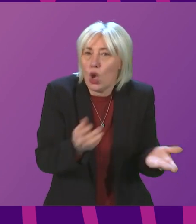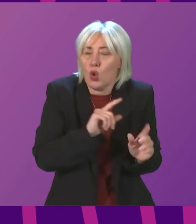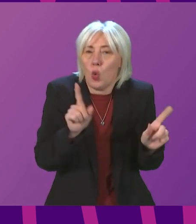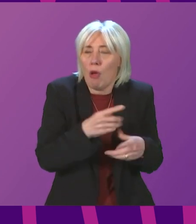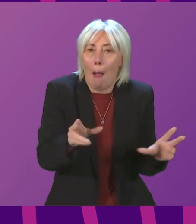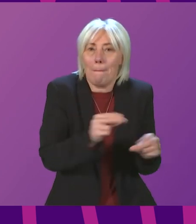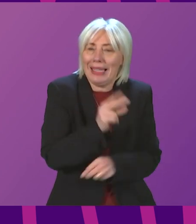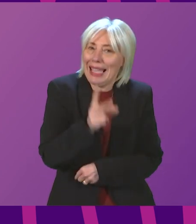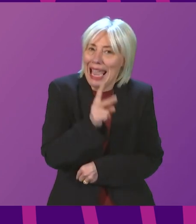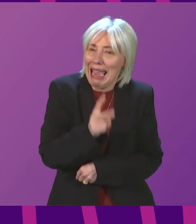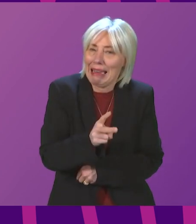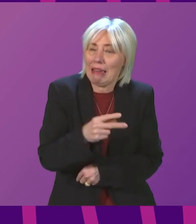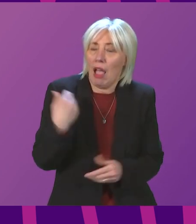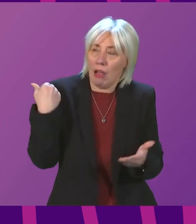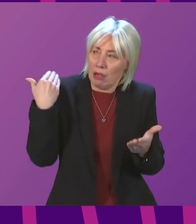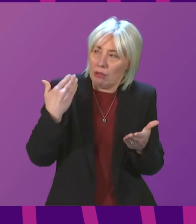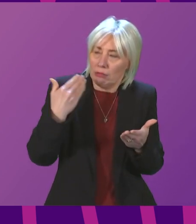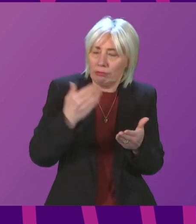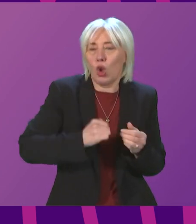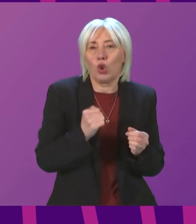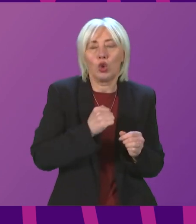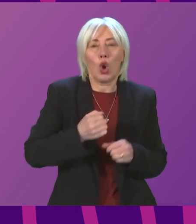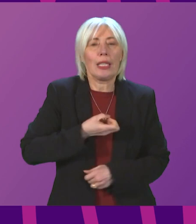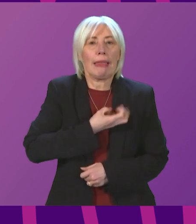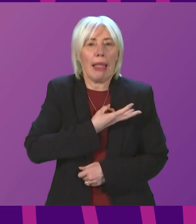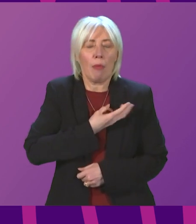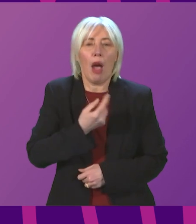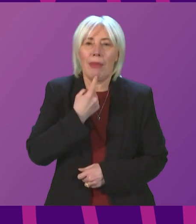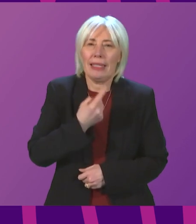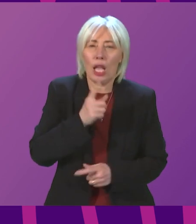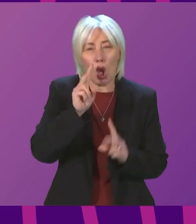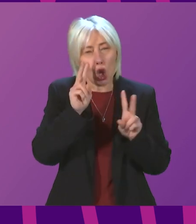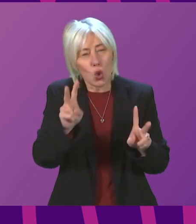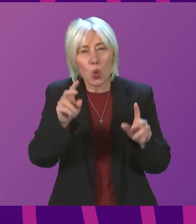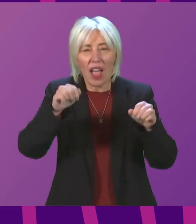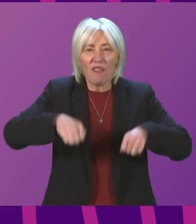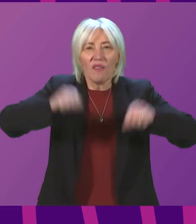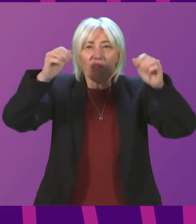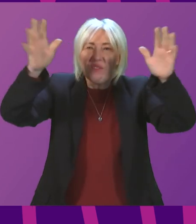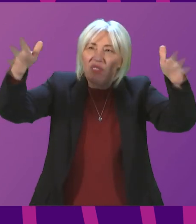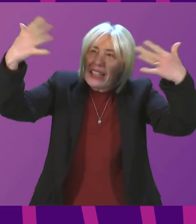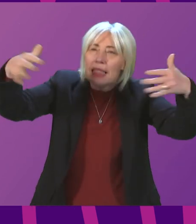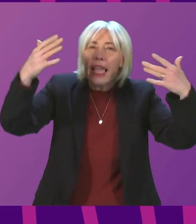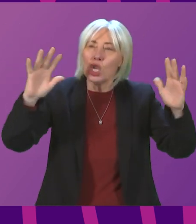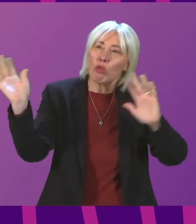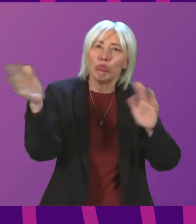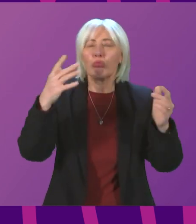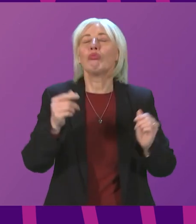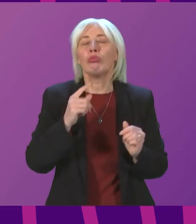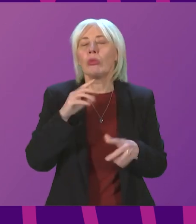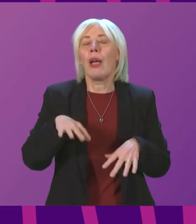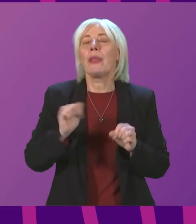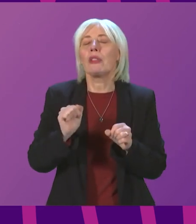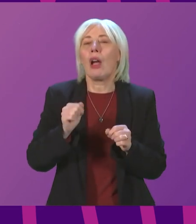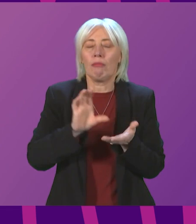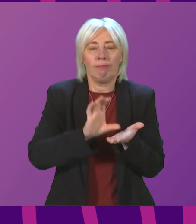crucial time. And for months, Scottish Labour have asked the government to address ventilation in our schools. At the start, the government offered money